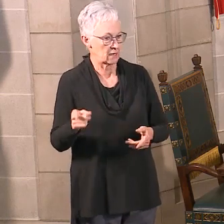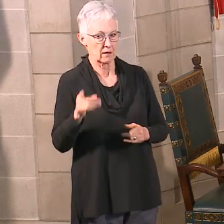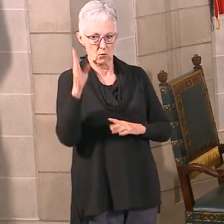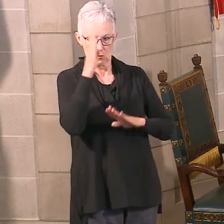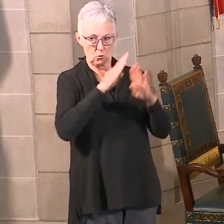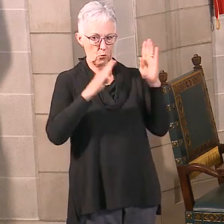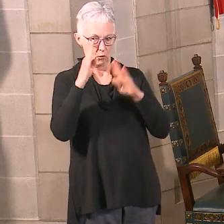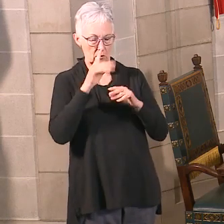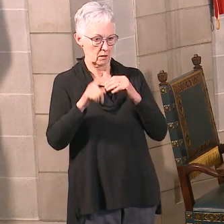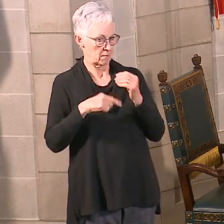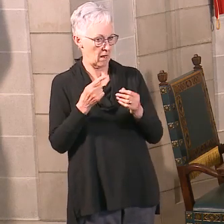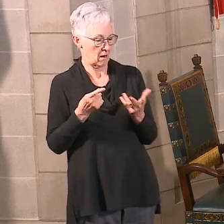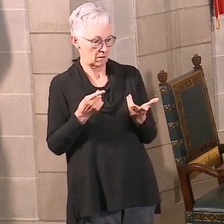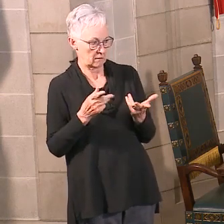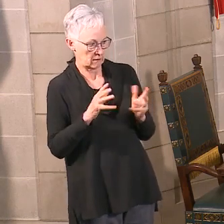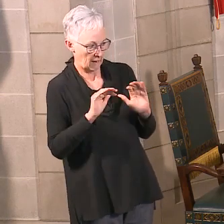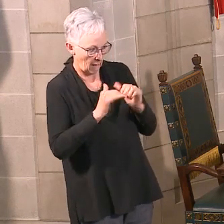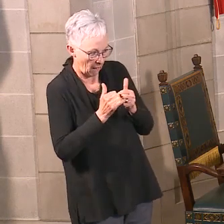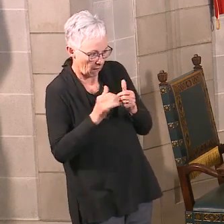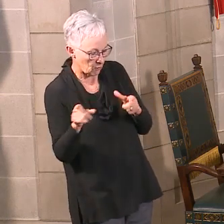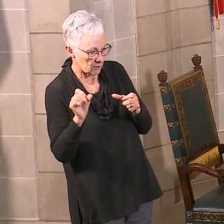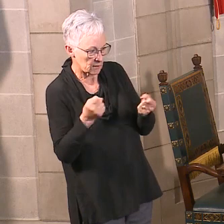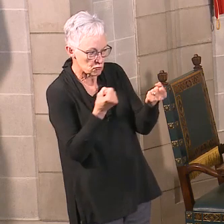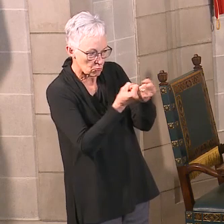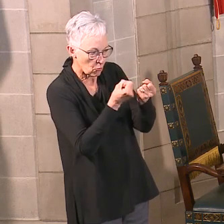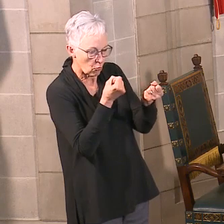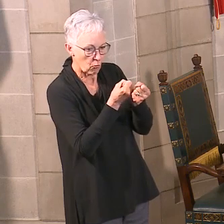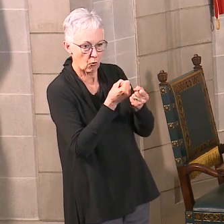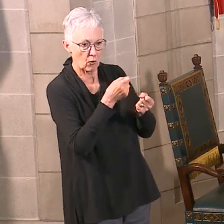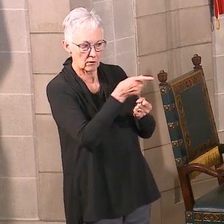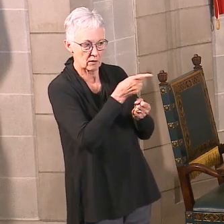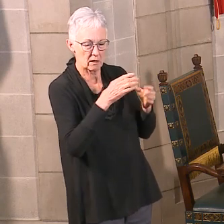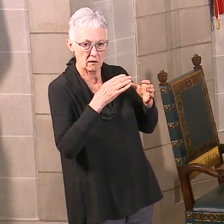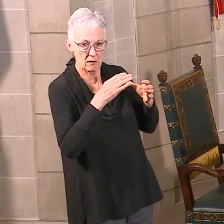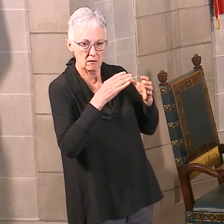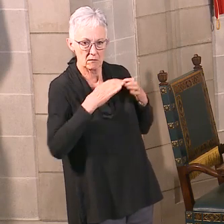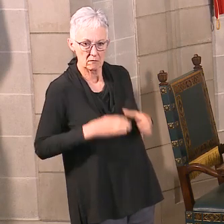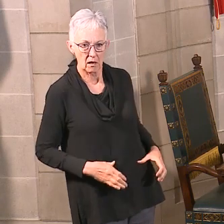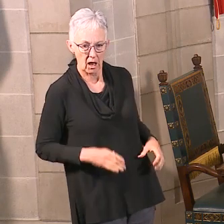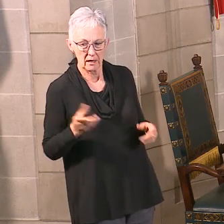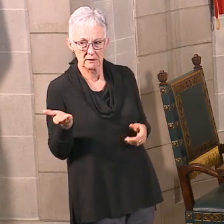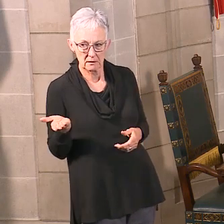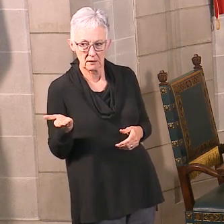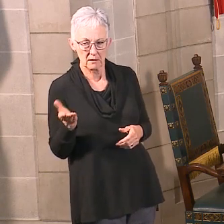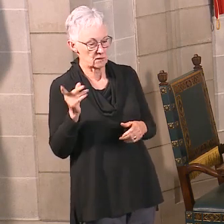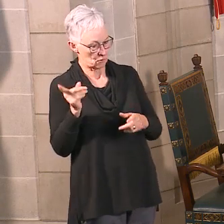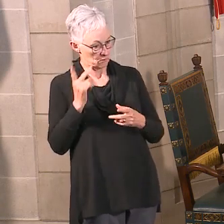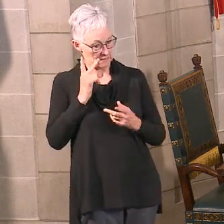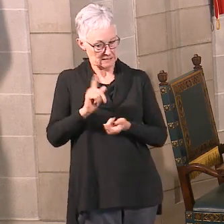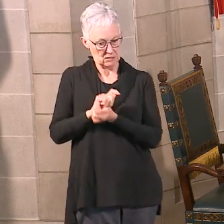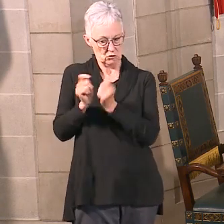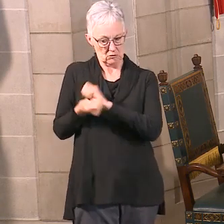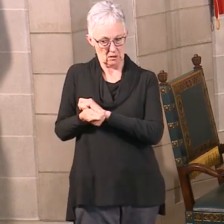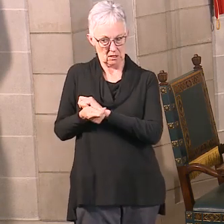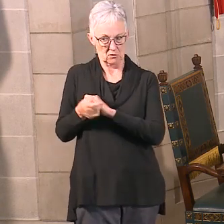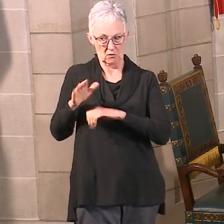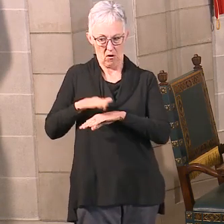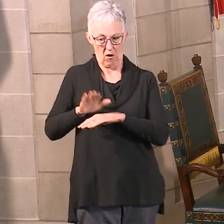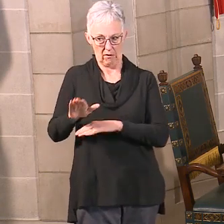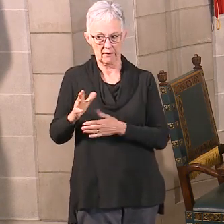to telehealth and the things that are going on, they're seeing a direct impact on their revenues due to the changes in service delivery.